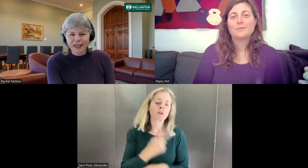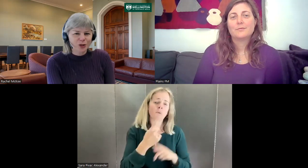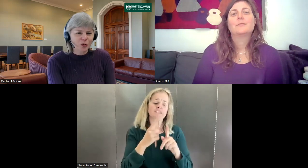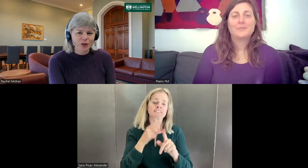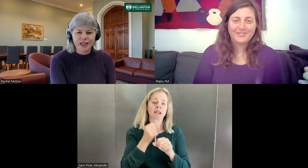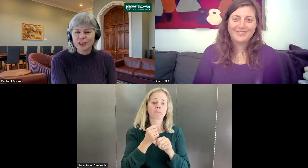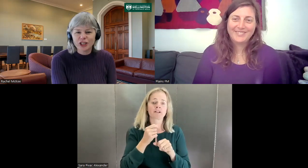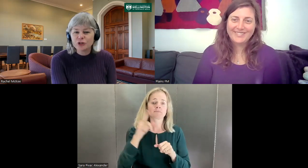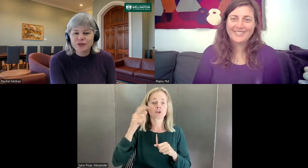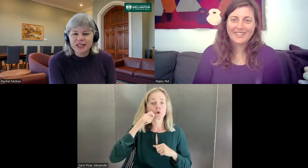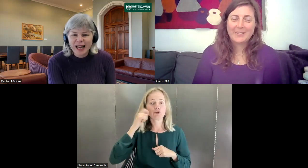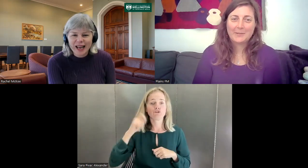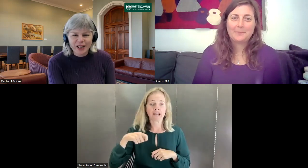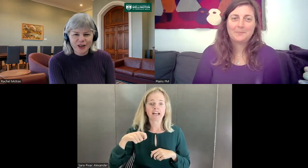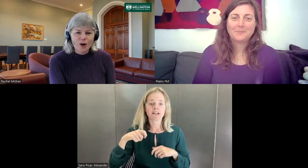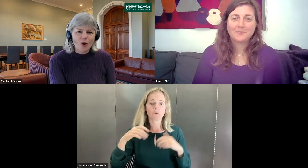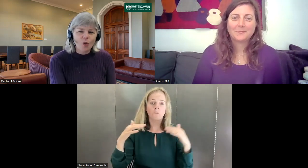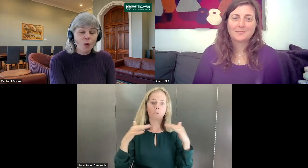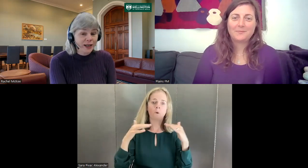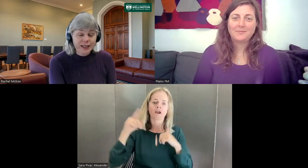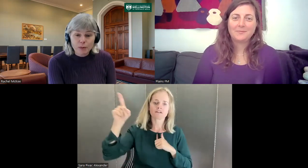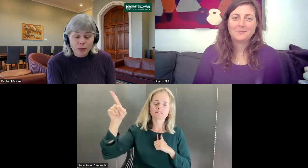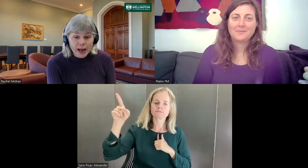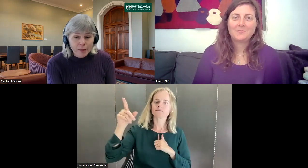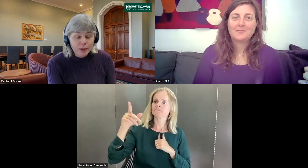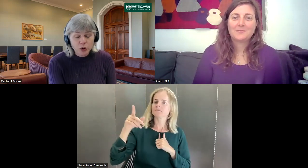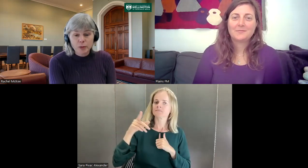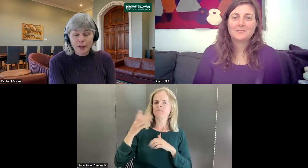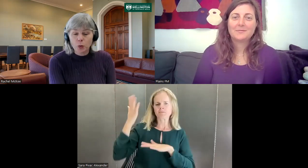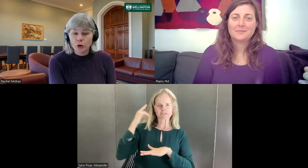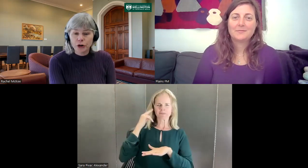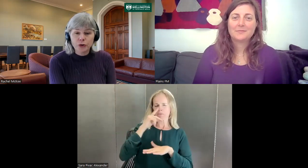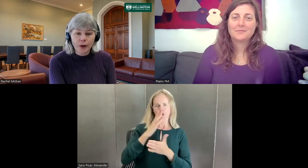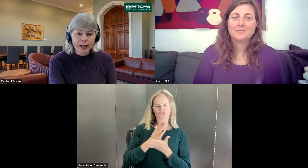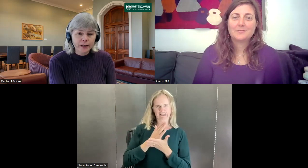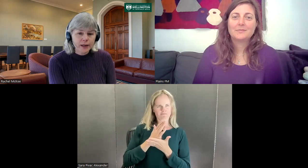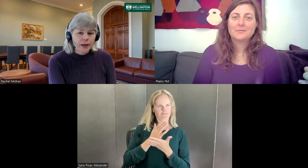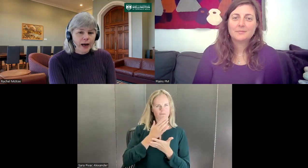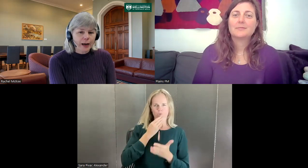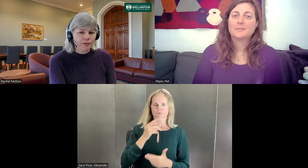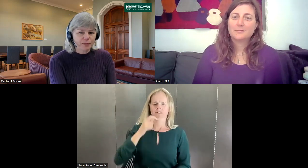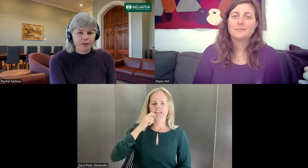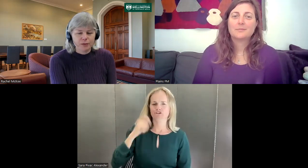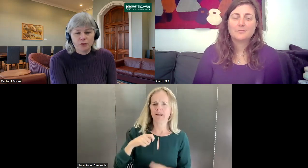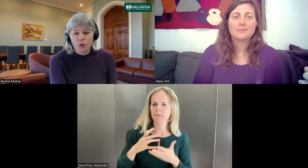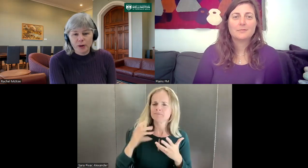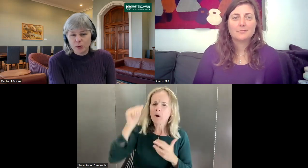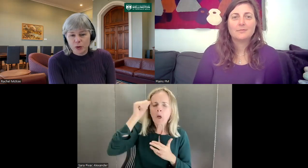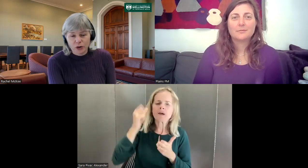or issues of the day. Or one example, now people are talking about the war in Ukraine. Before people were not